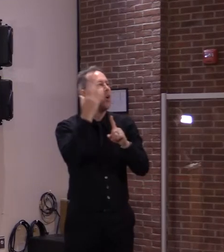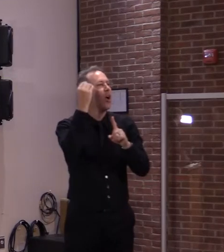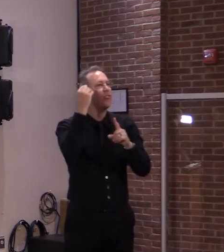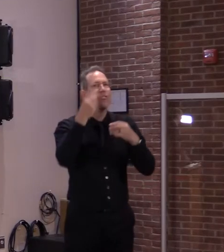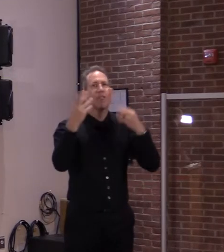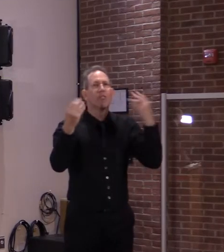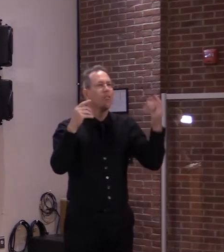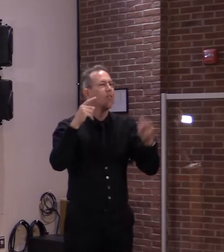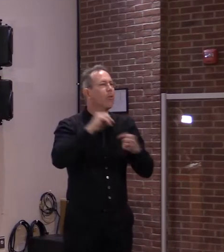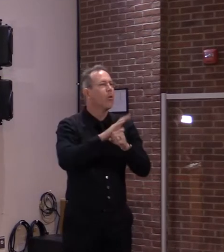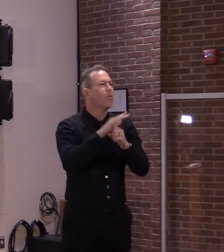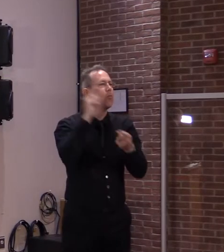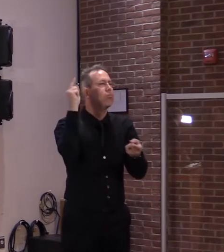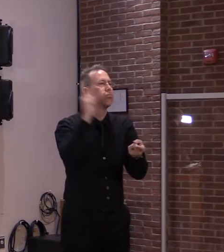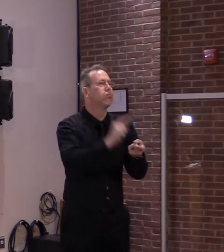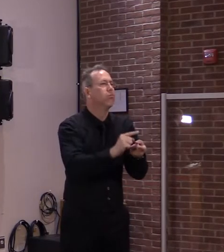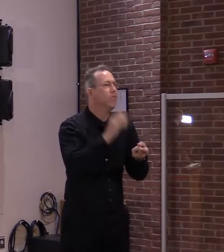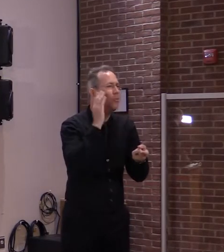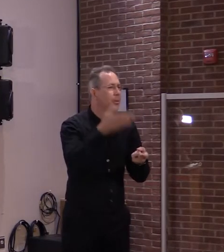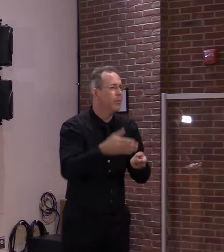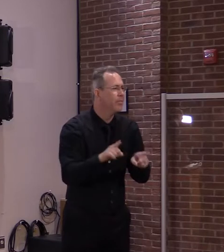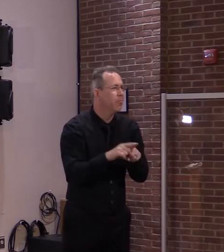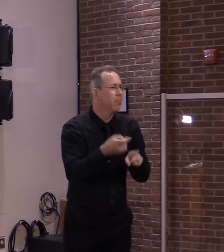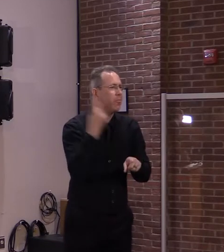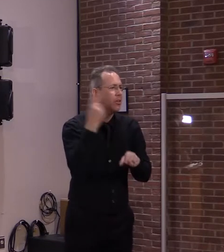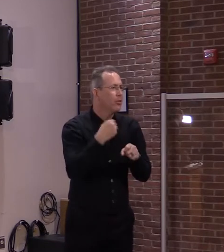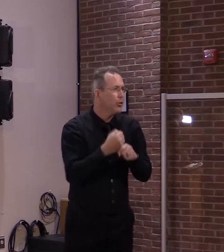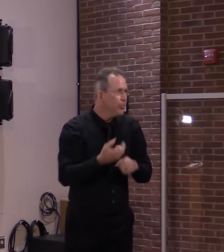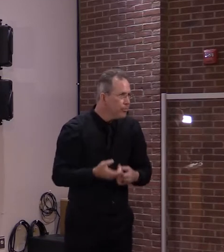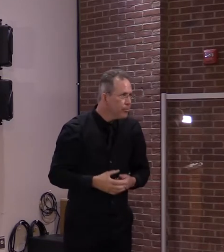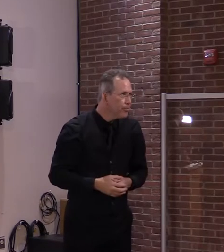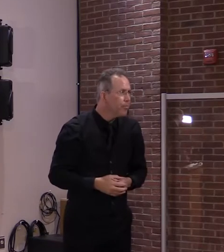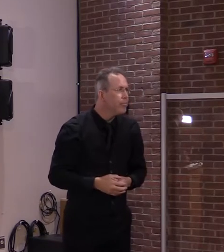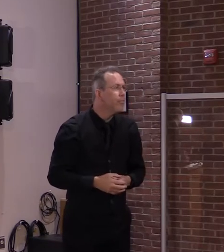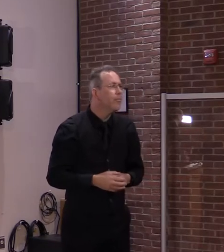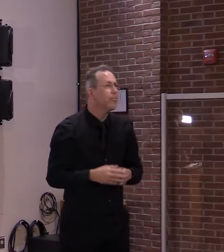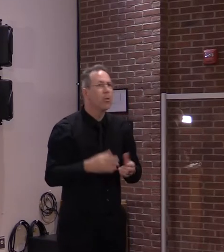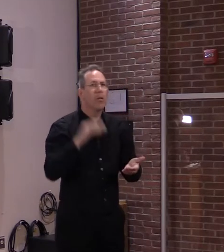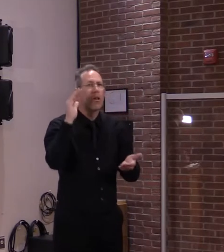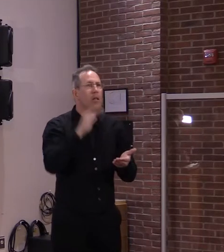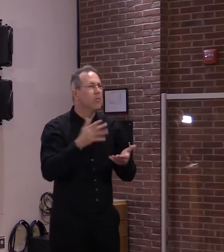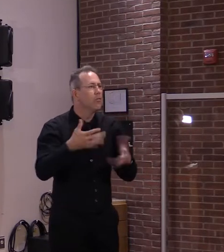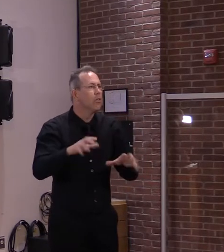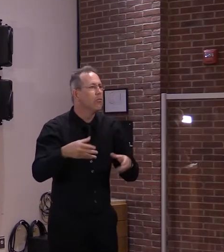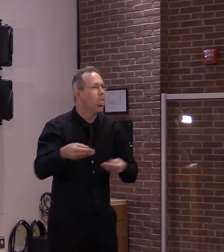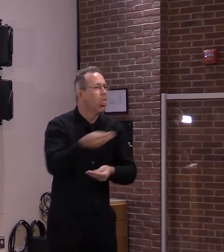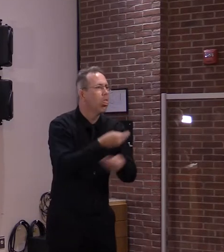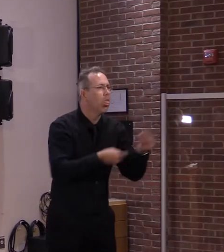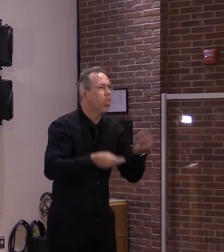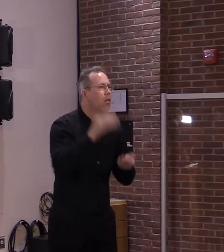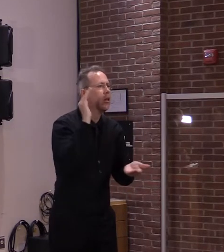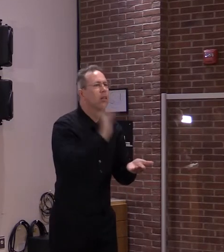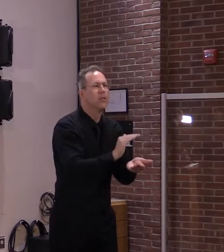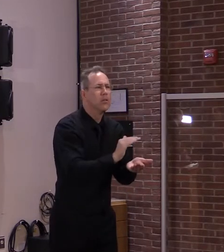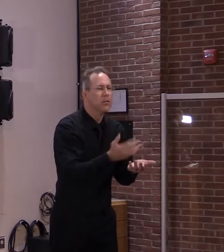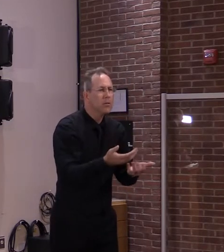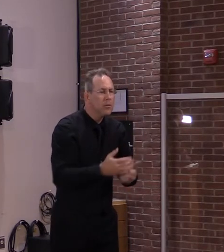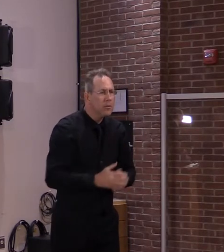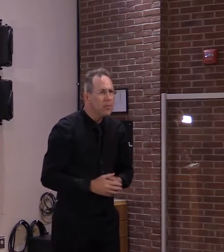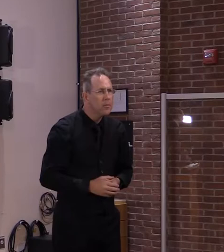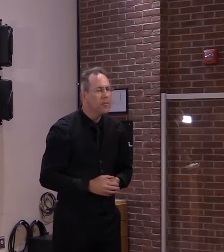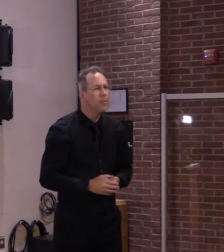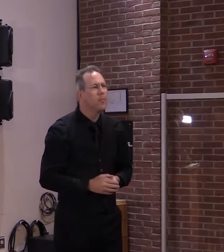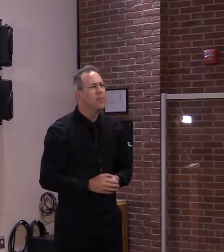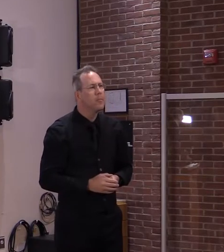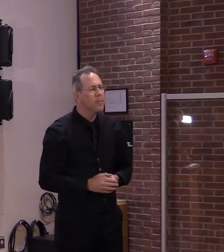than now. Less transmissibility between people occurring, especially if the vaccination